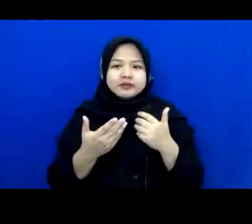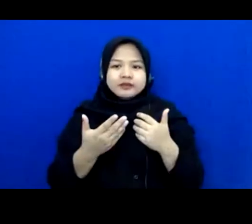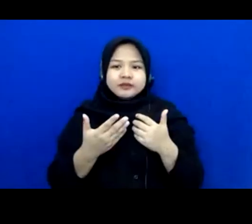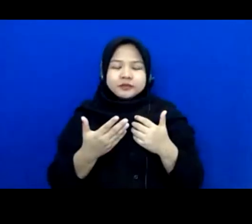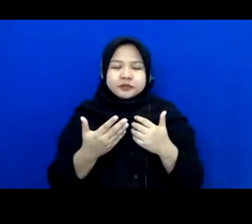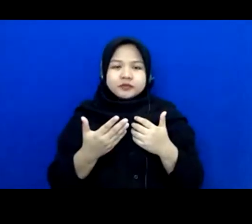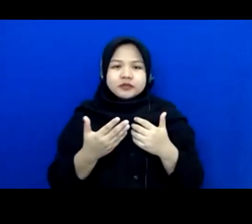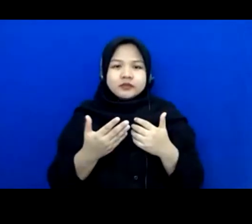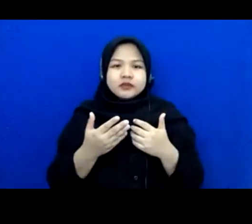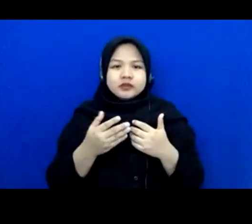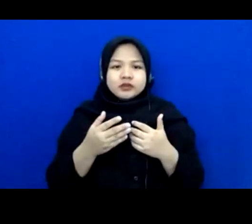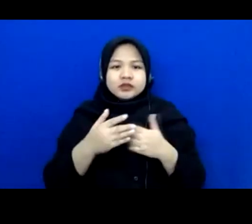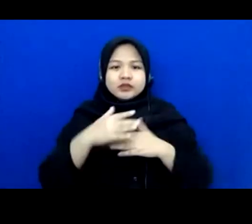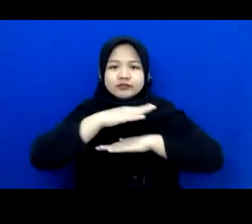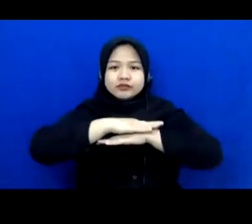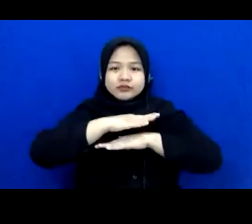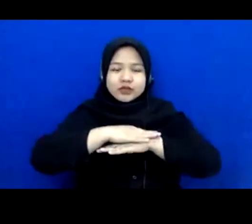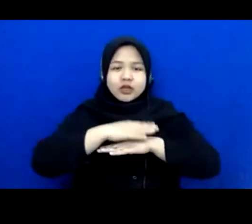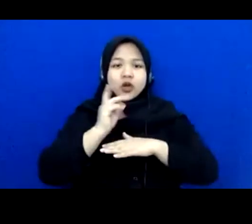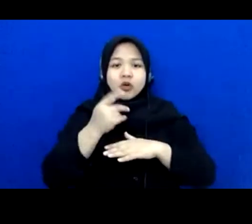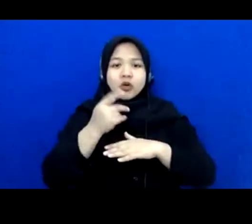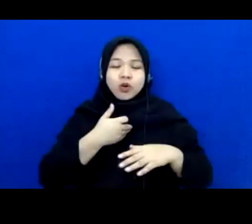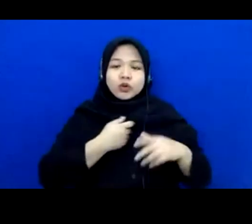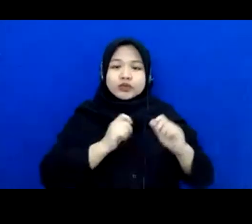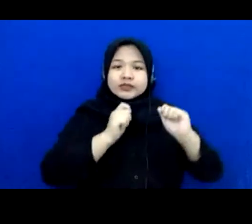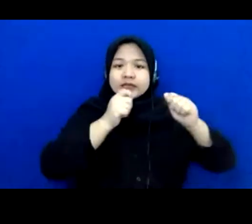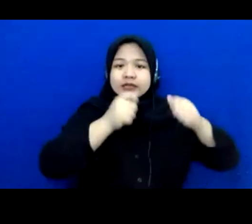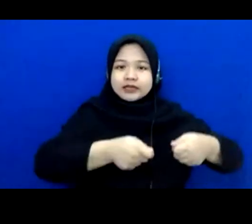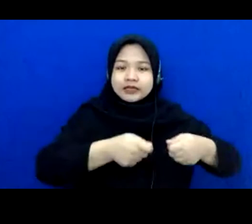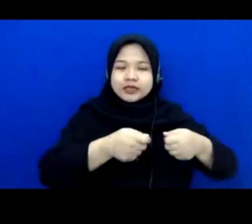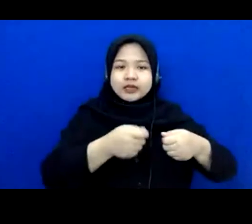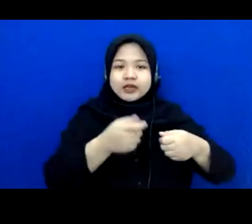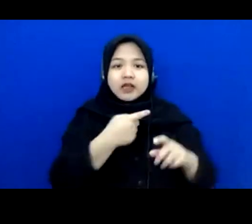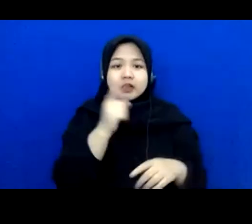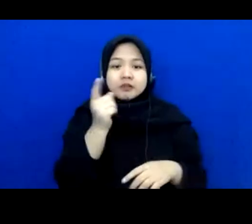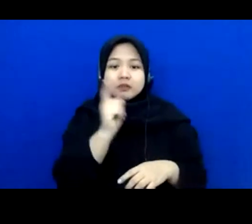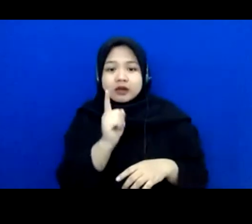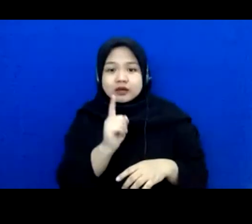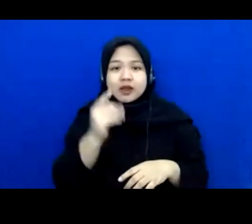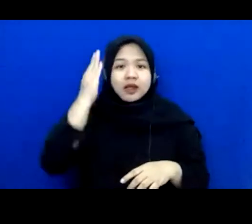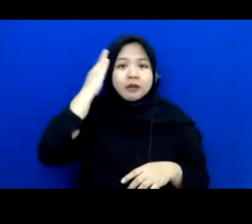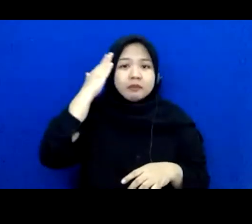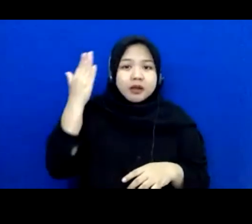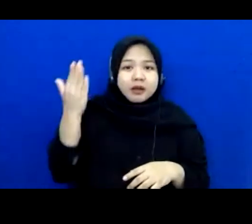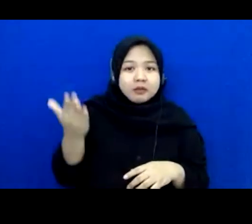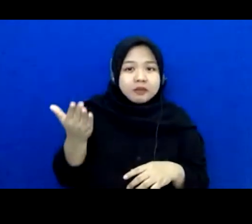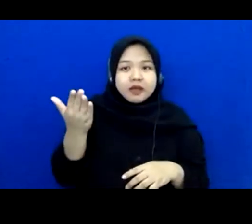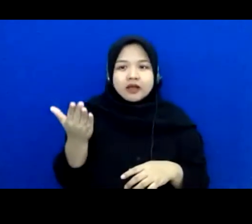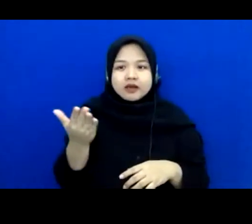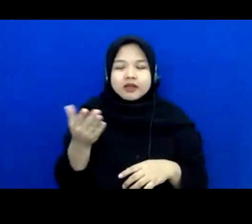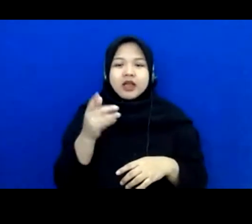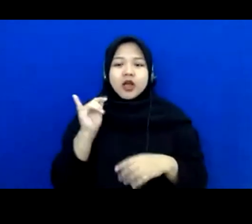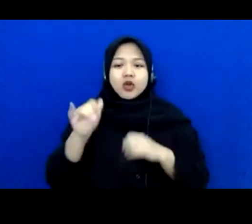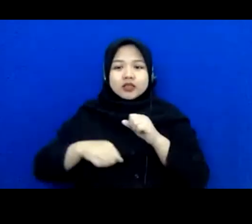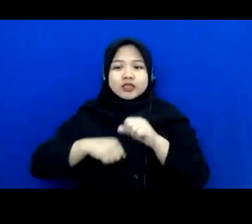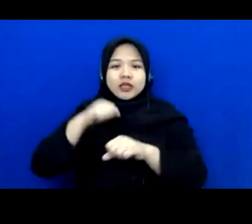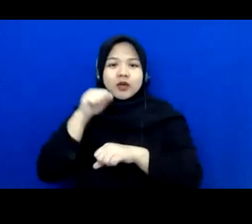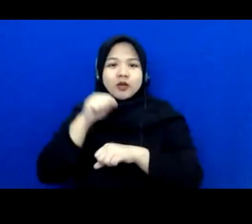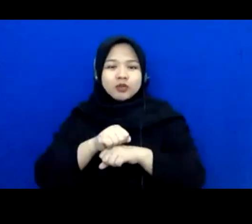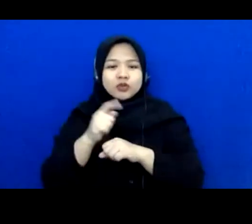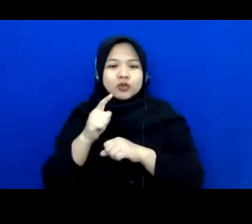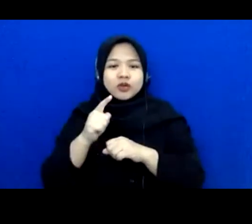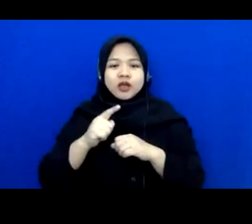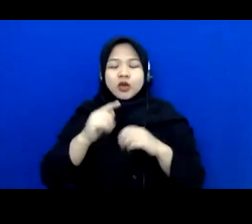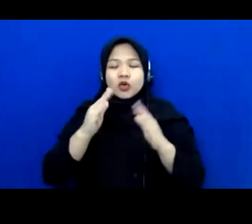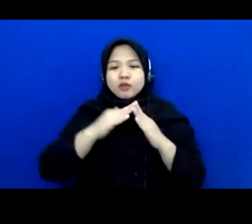concierge so we check up the robot to go to you tell you where you're from how are you today that in singapore is going to start in hospital in